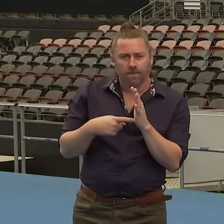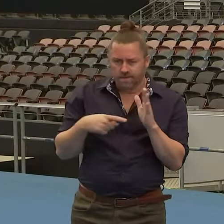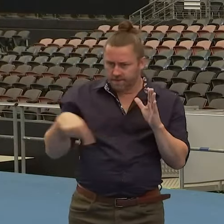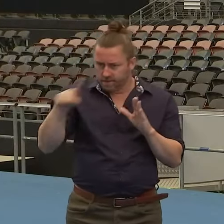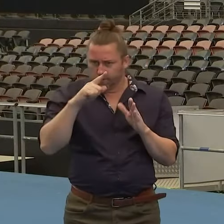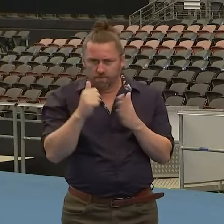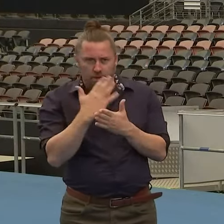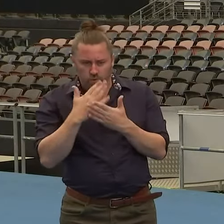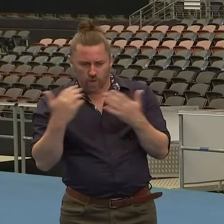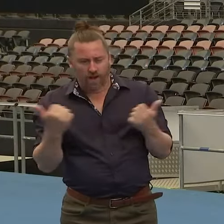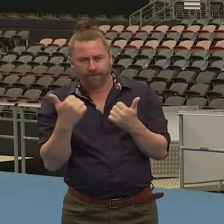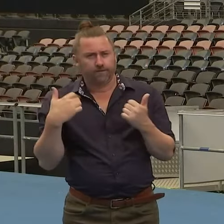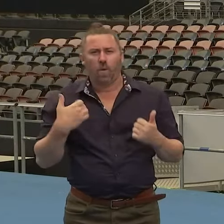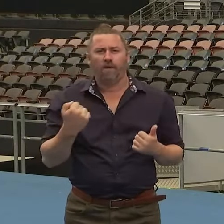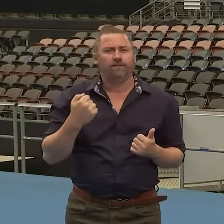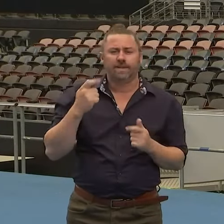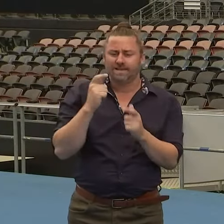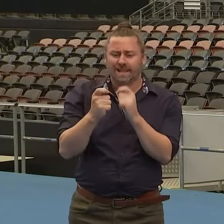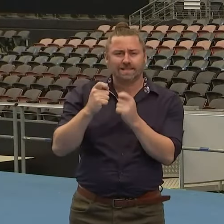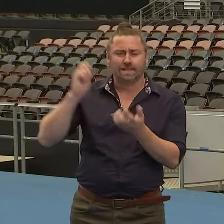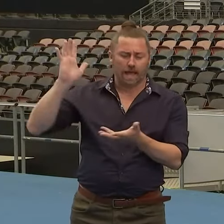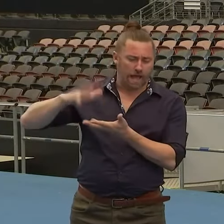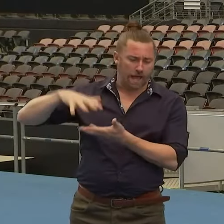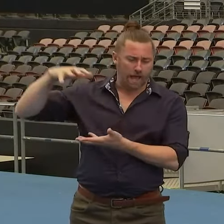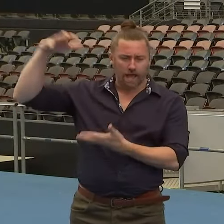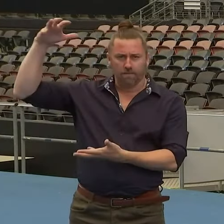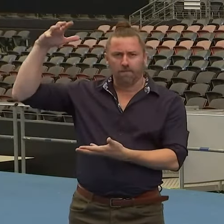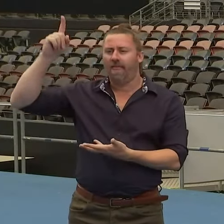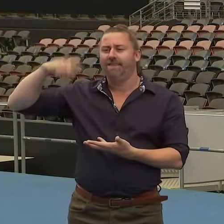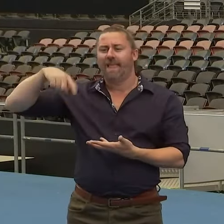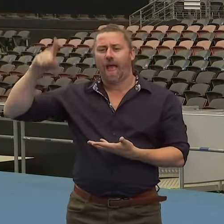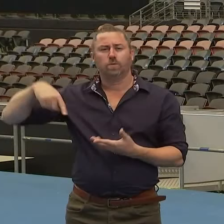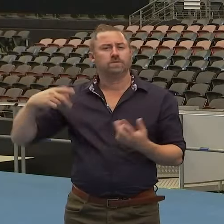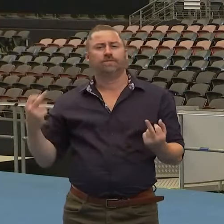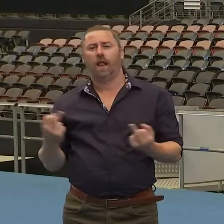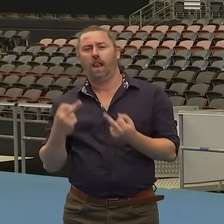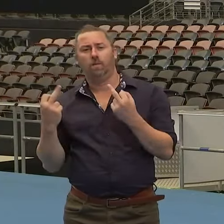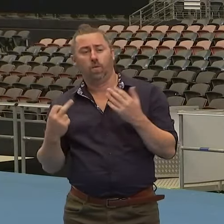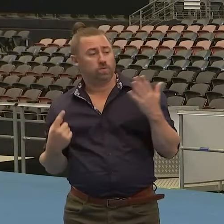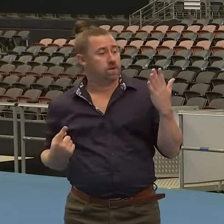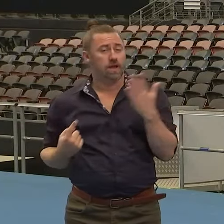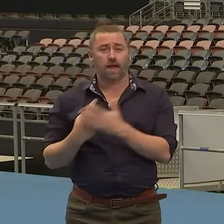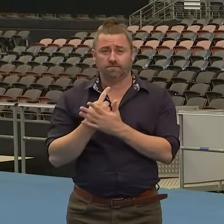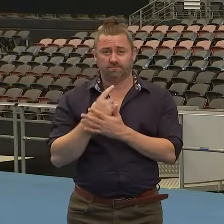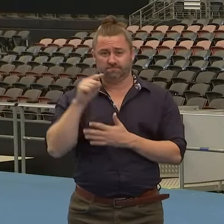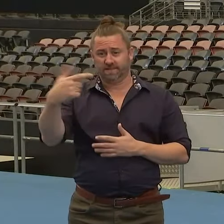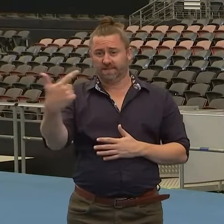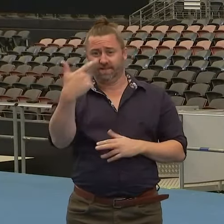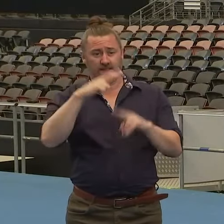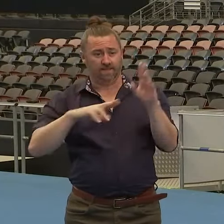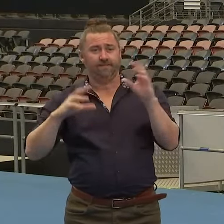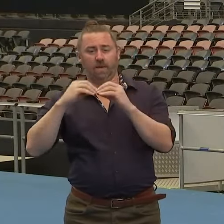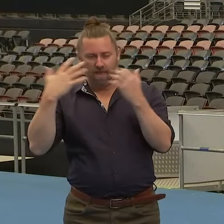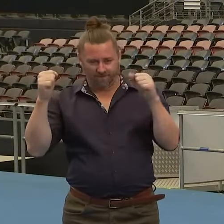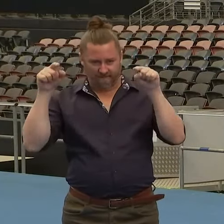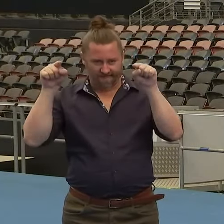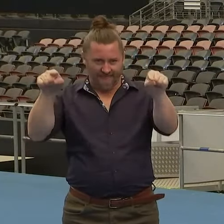supplies. We have thousands of tests available at the moment and we'll be ready for day one on the 7th of February.